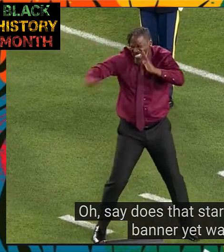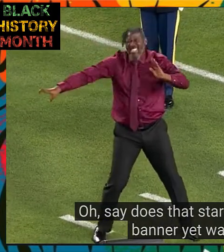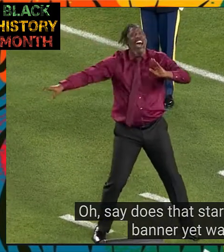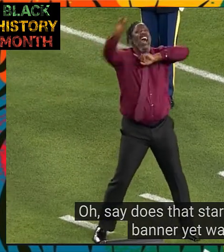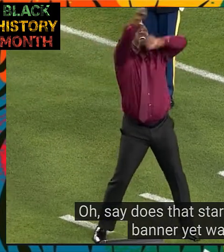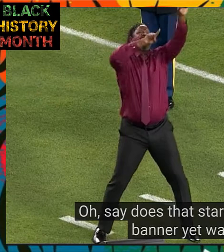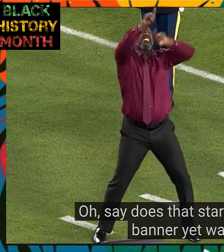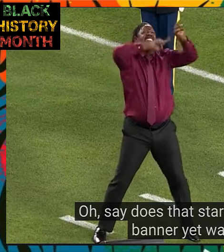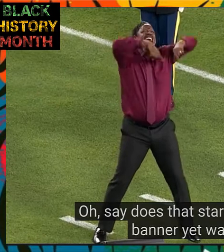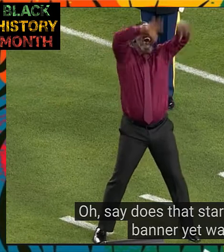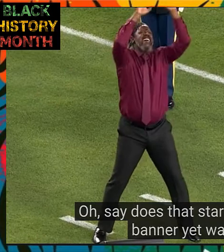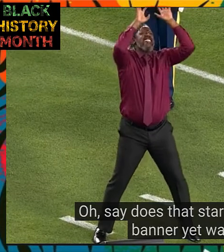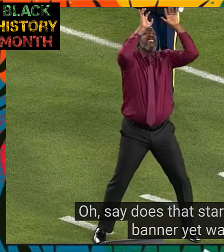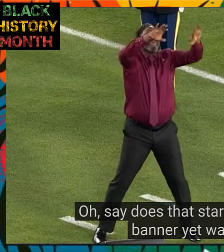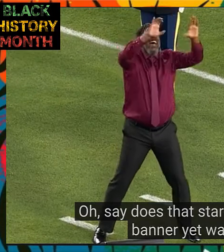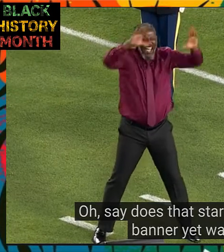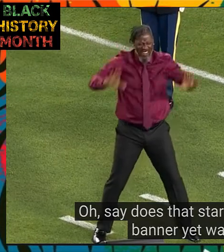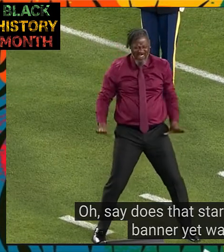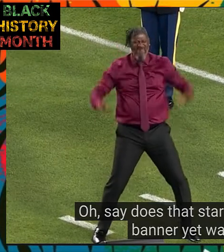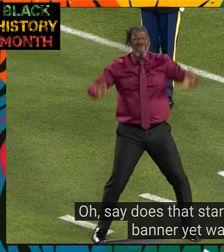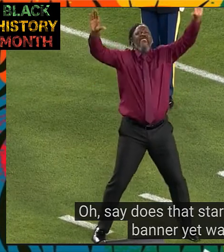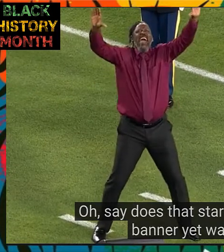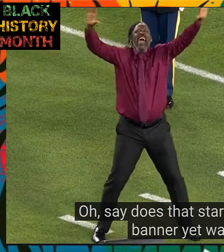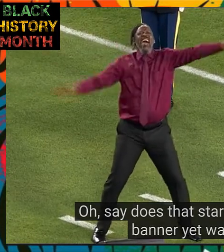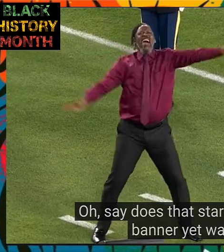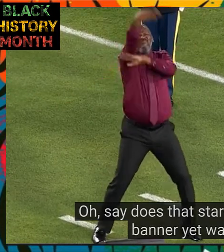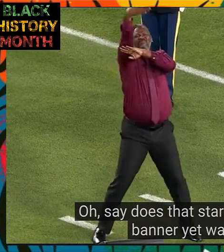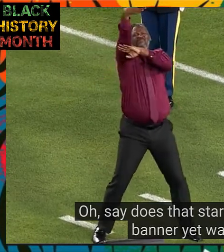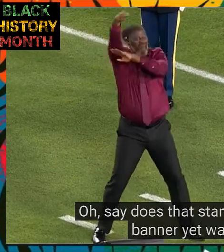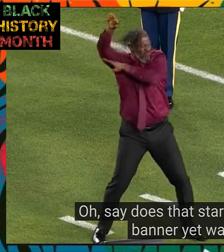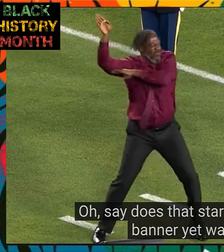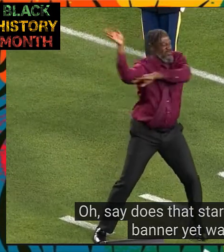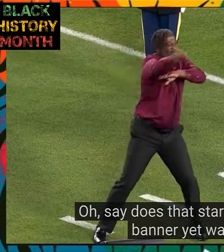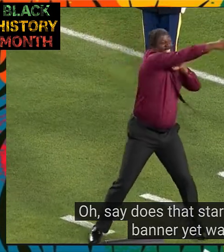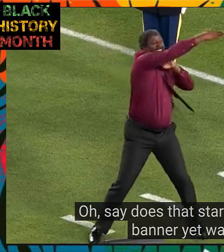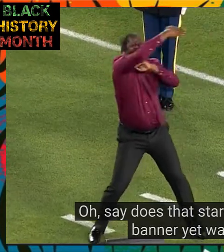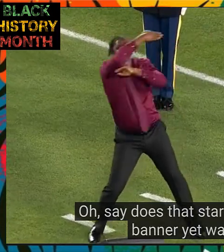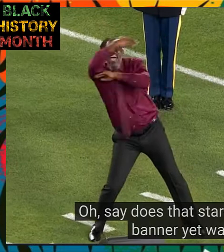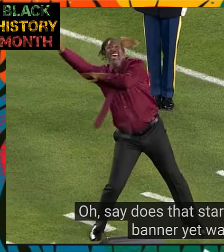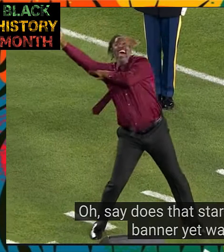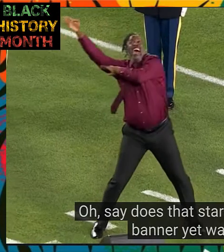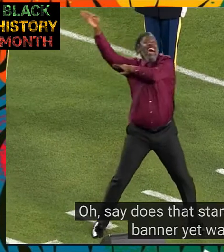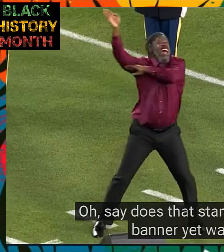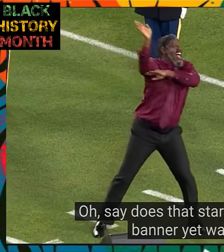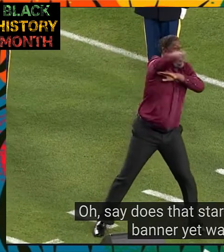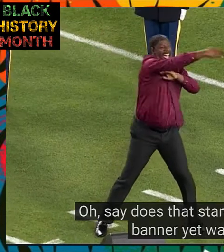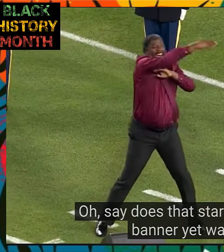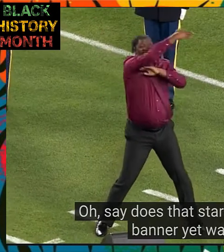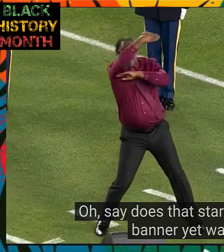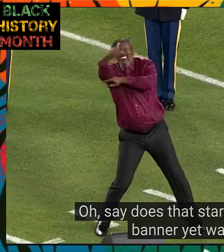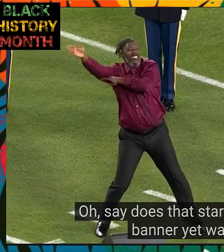stars playing The land of the free